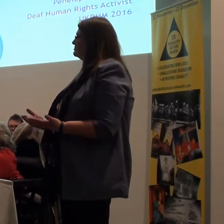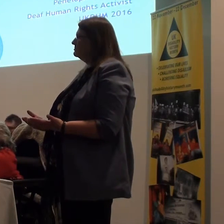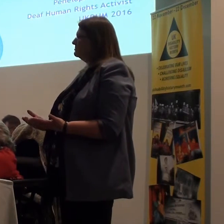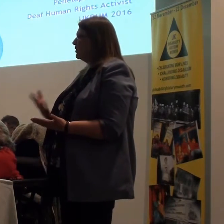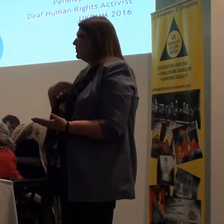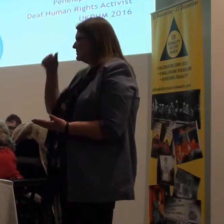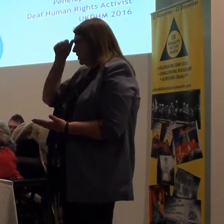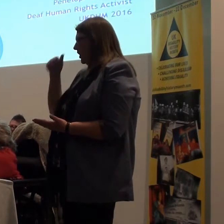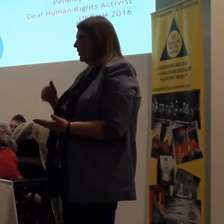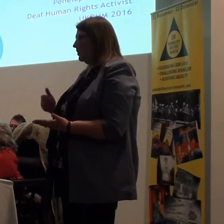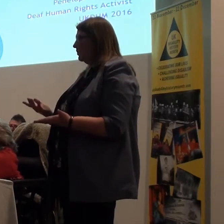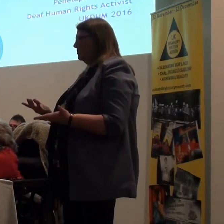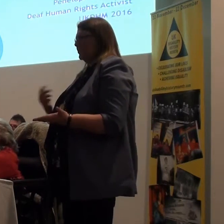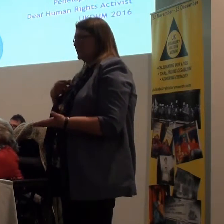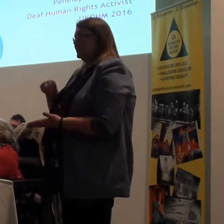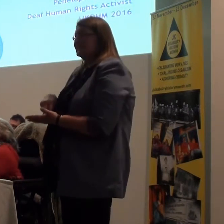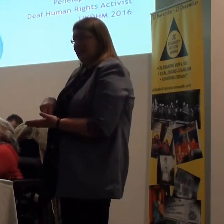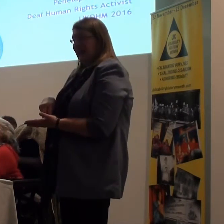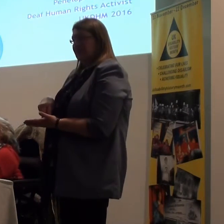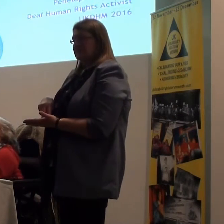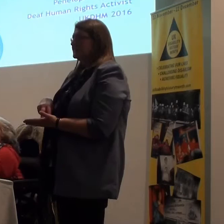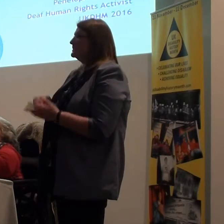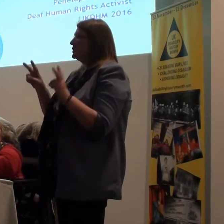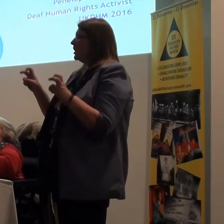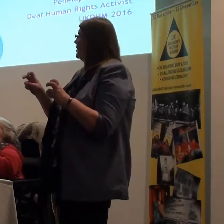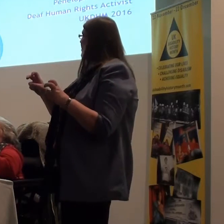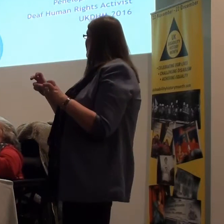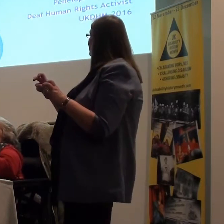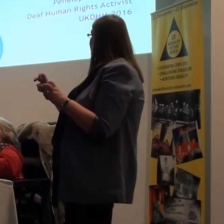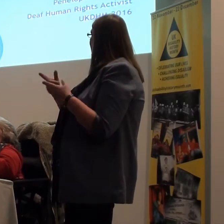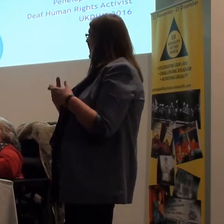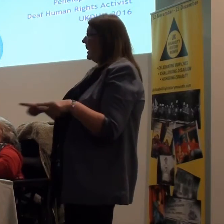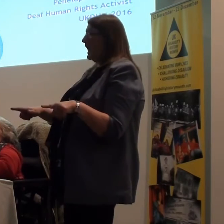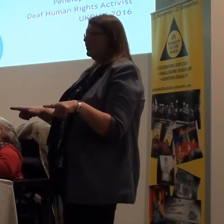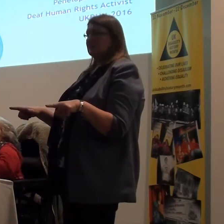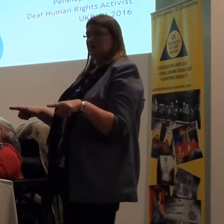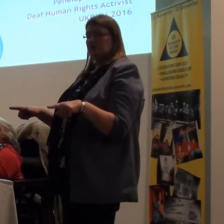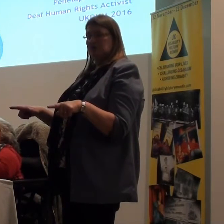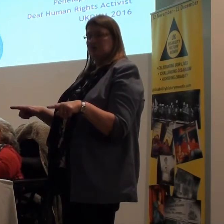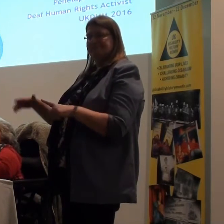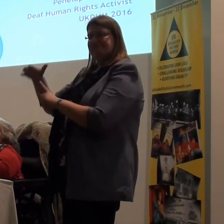people in the UK today? Where do we stand? In terms of language status.